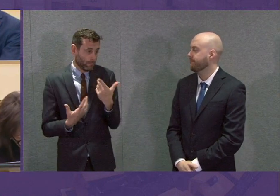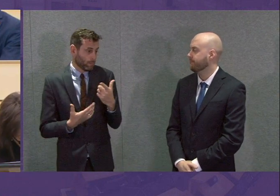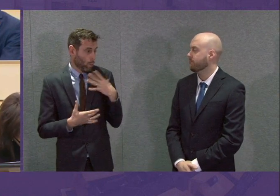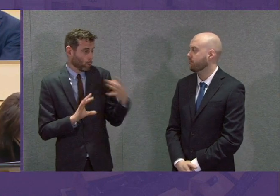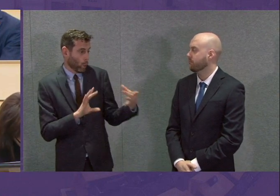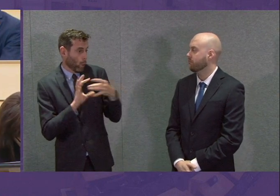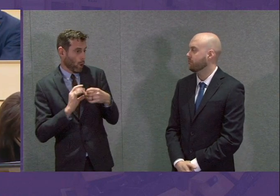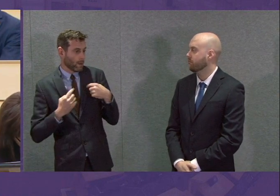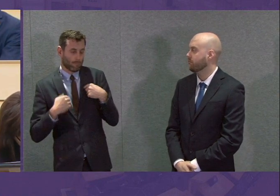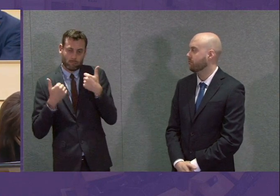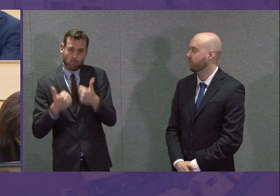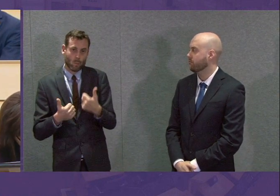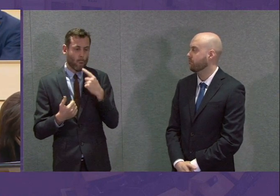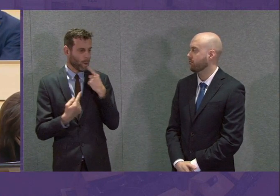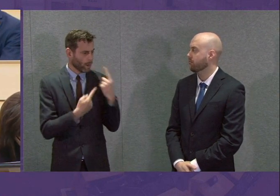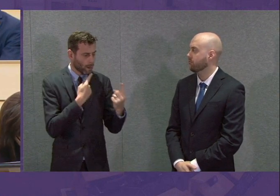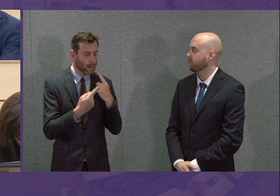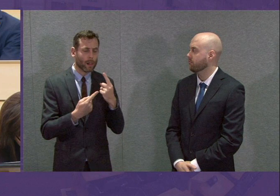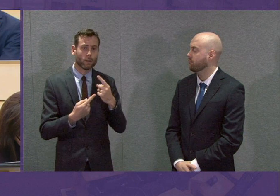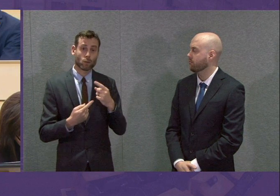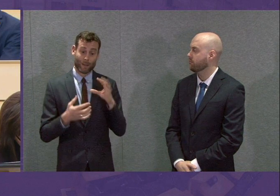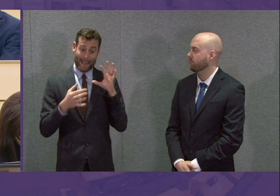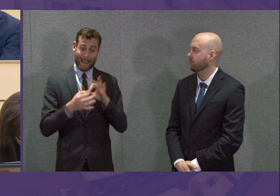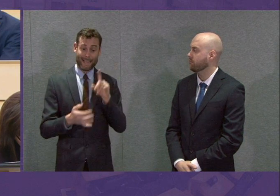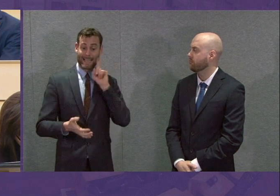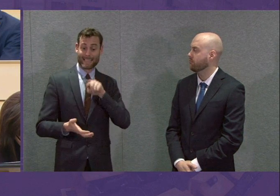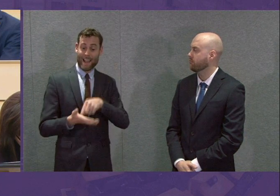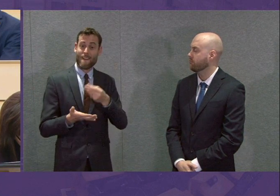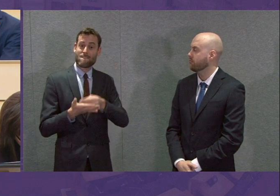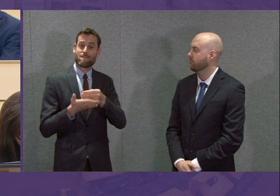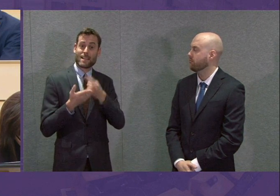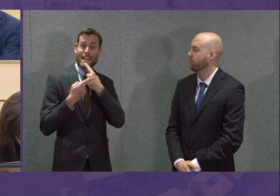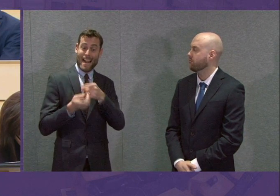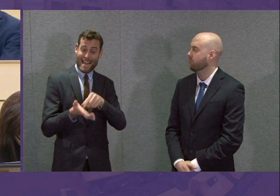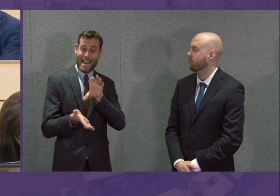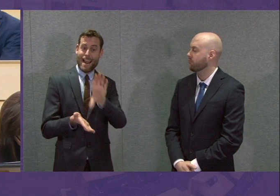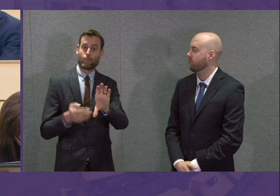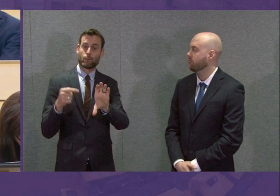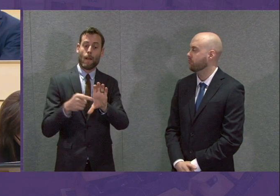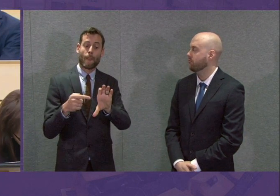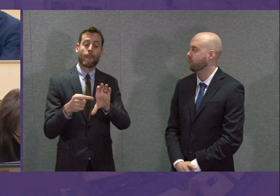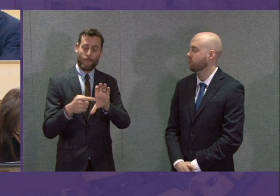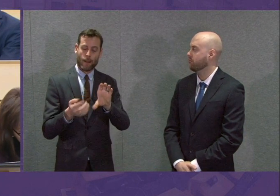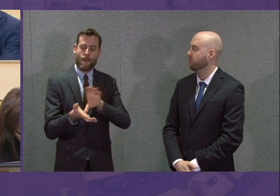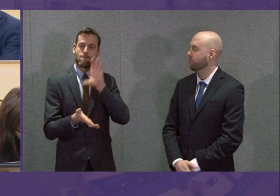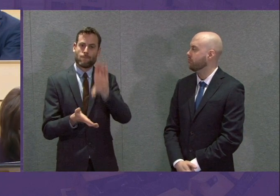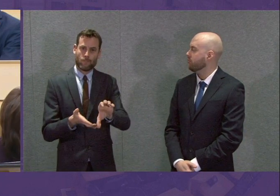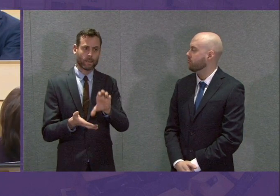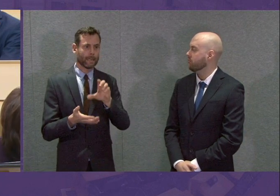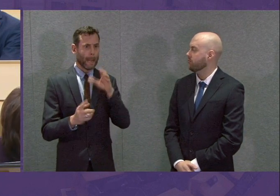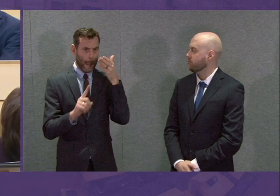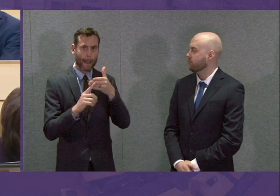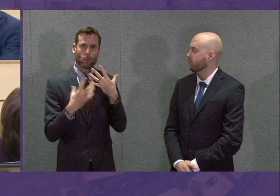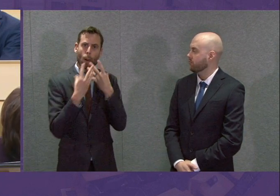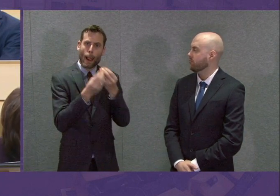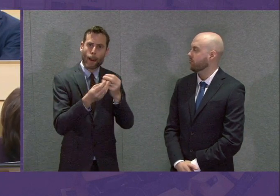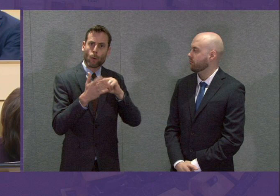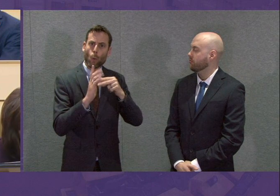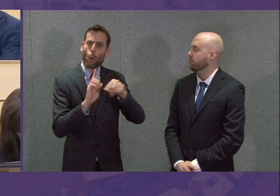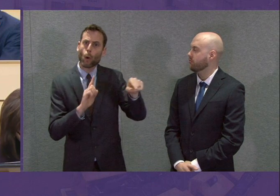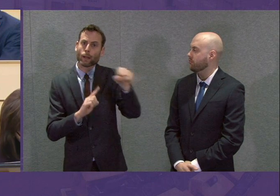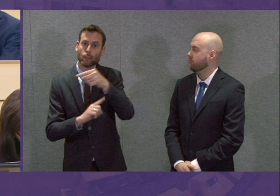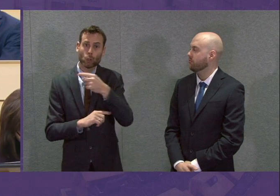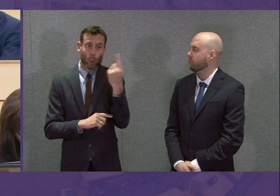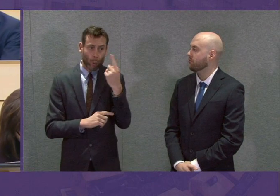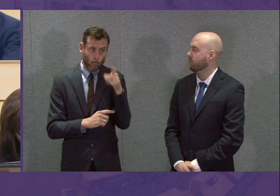how we support them. The funding that was announced yesterday, part of that funding is about making sure we can support organisations on the front line who are providing